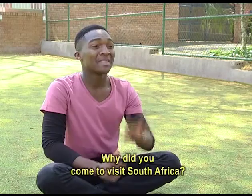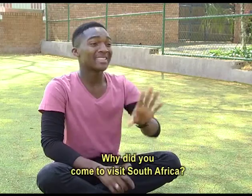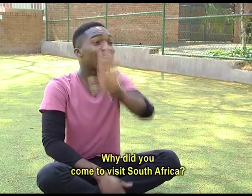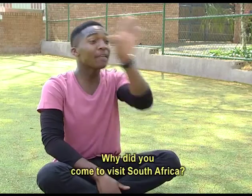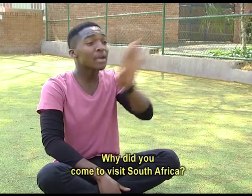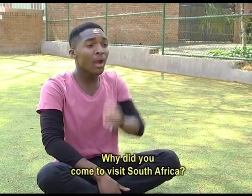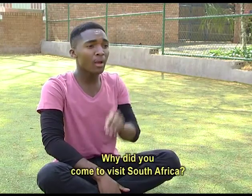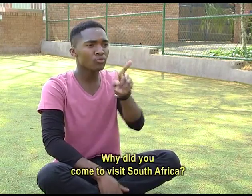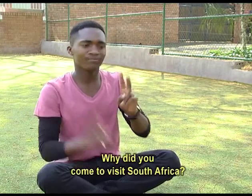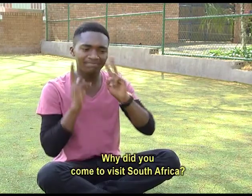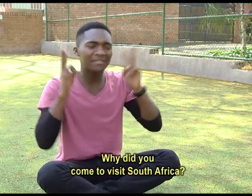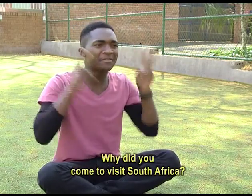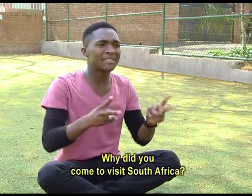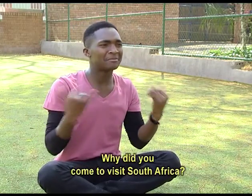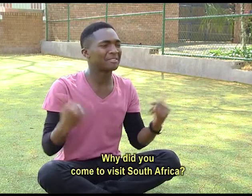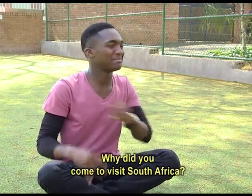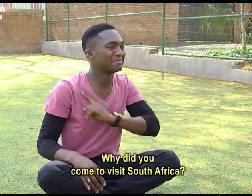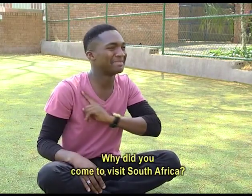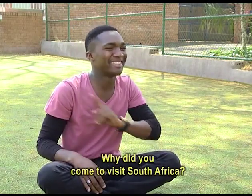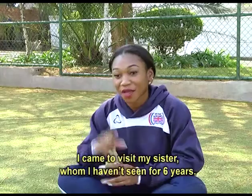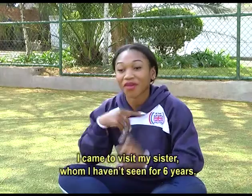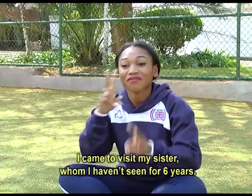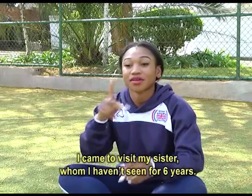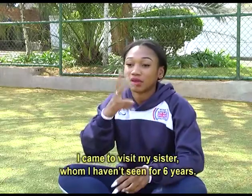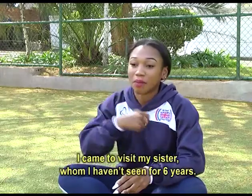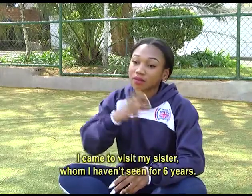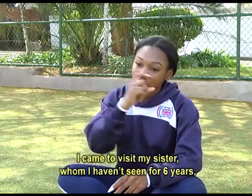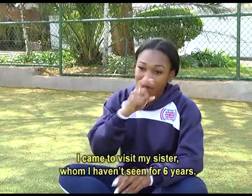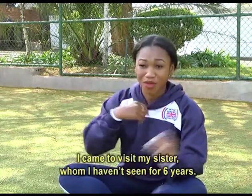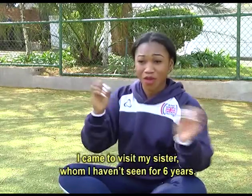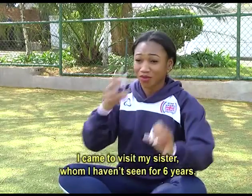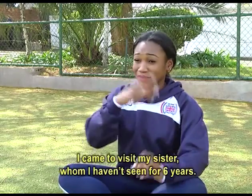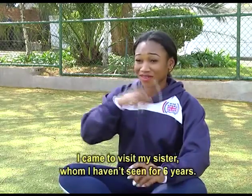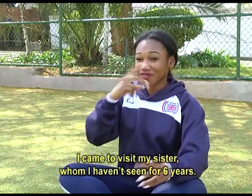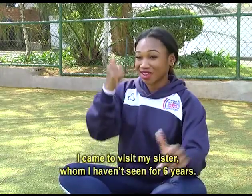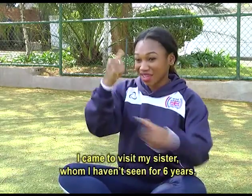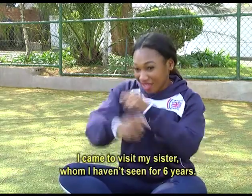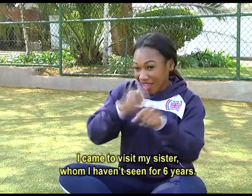Why did you come to visit South Africa? I came to visit my sister whom I haven't seen for six years.